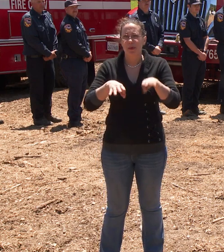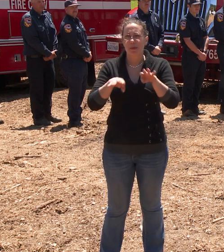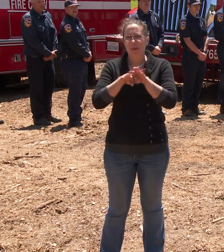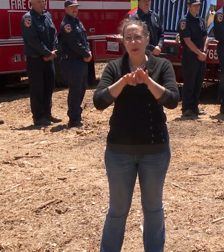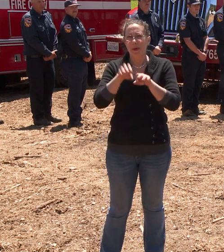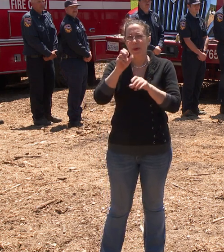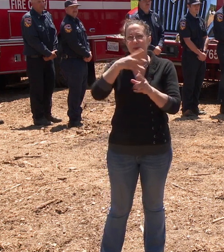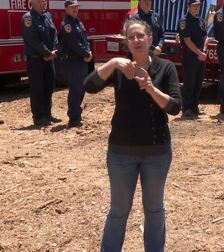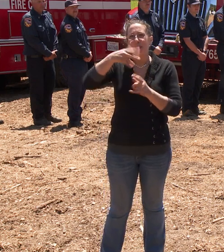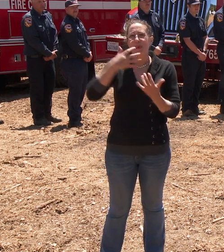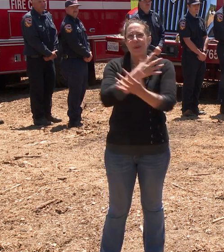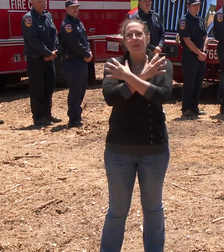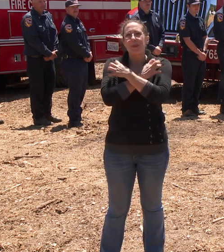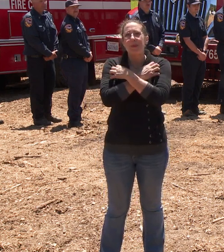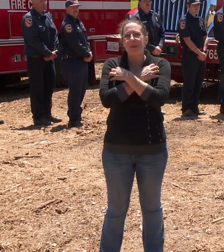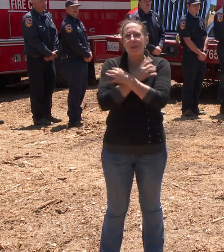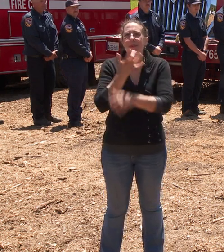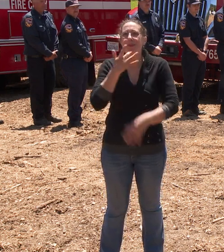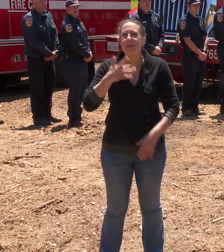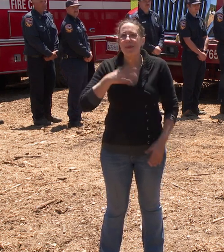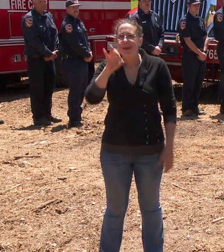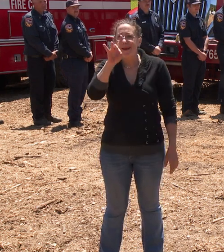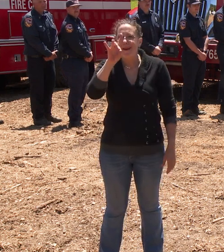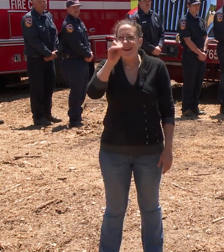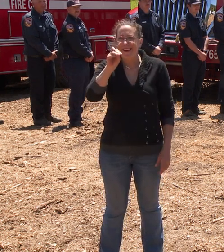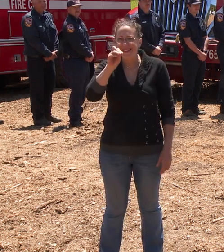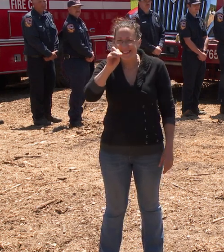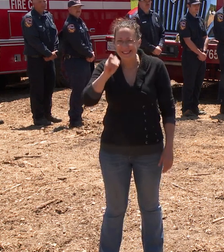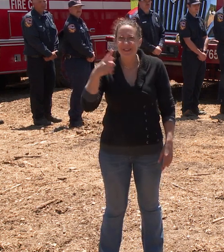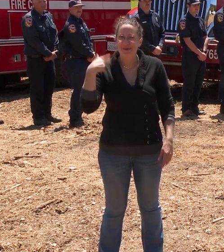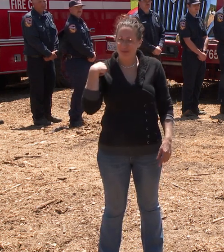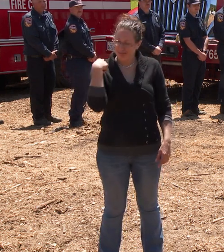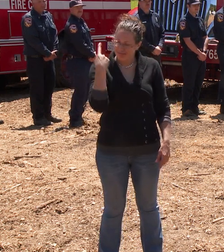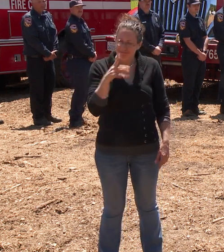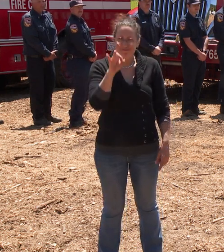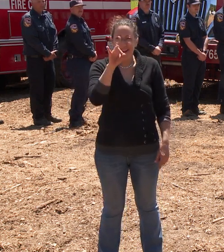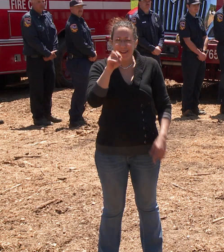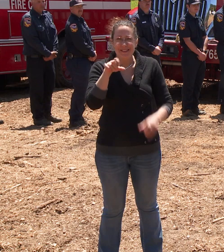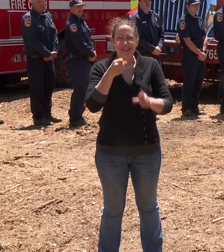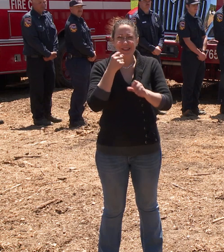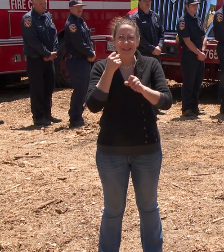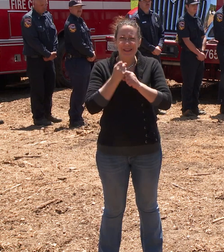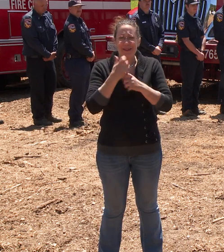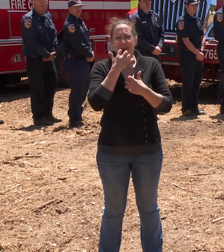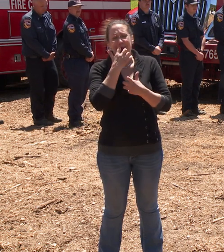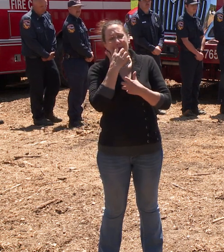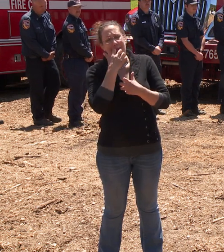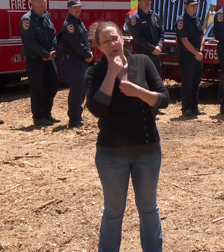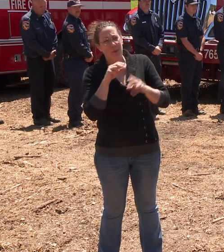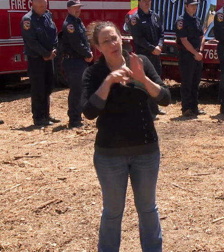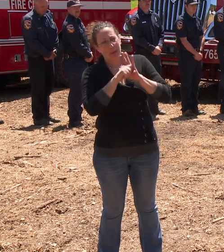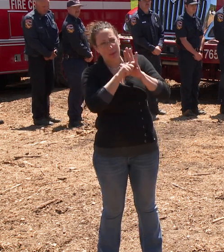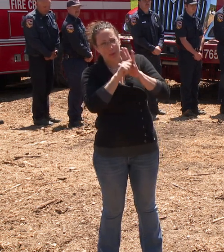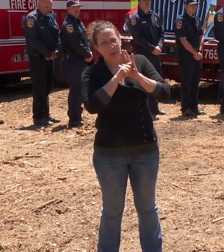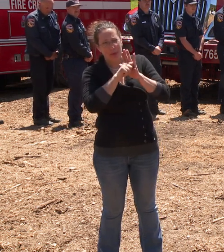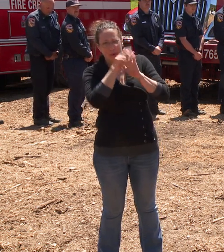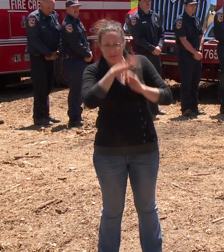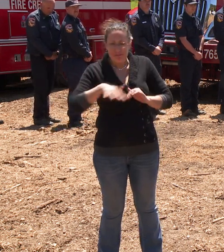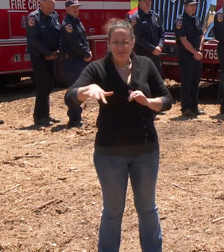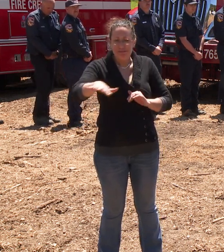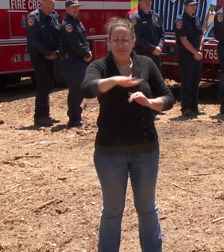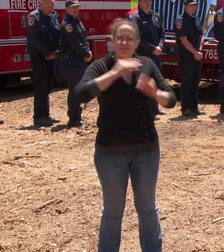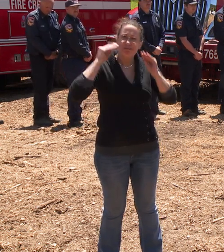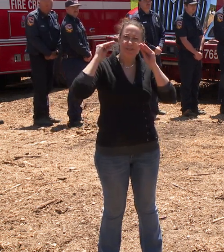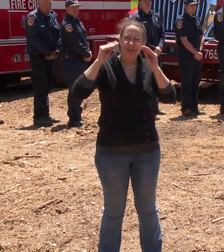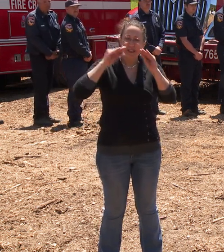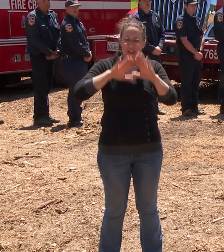80th birthday this year. For 80 years, Smokey Bear has been a treasure symbol for preventing unwanted fire across America by teaching kids